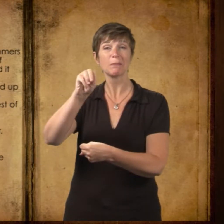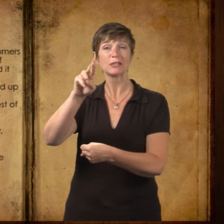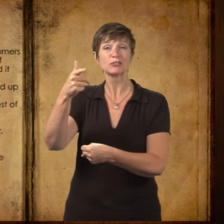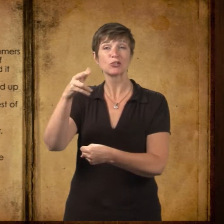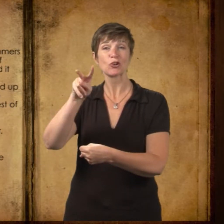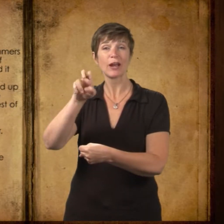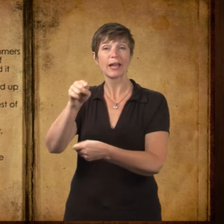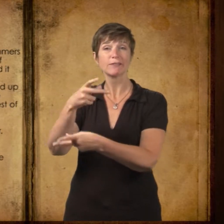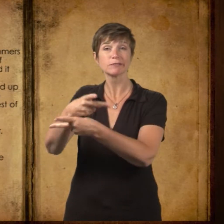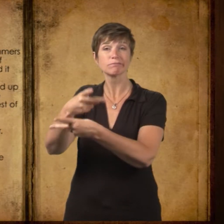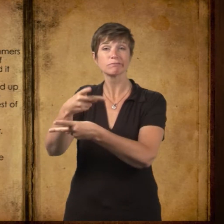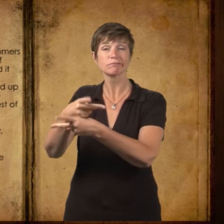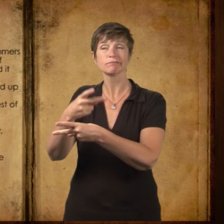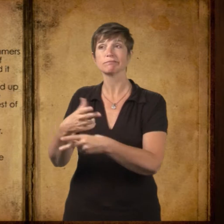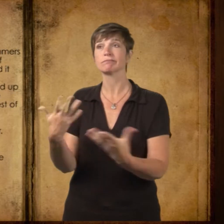underfoot in the post office.